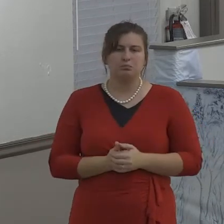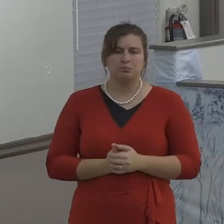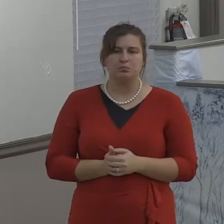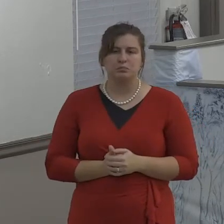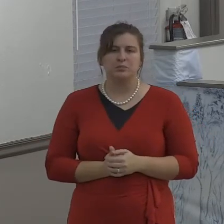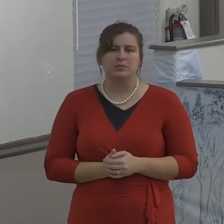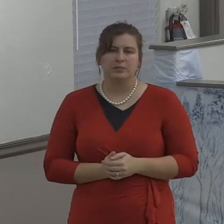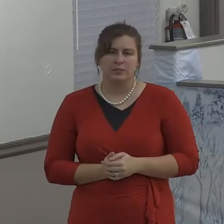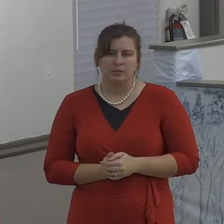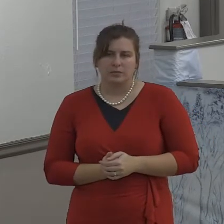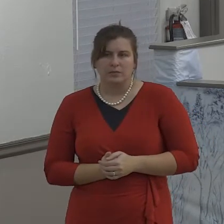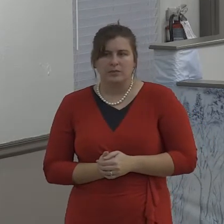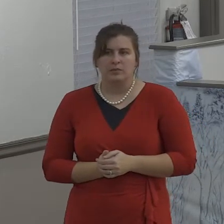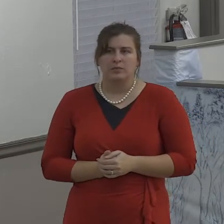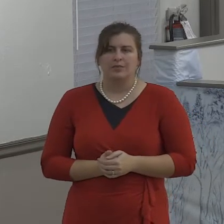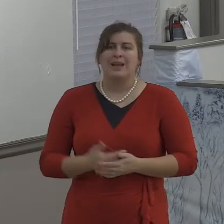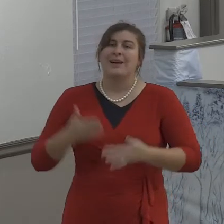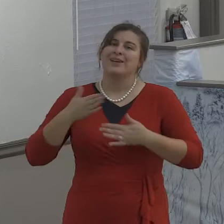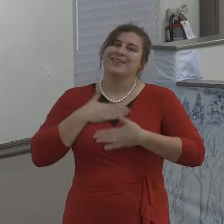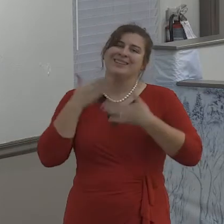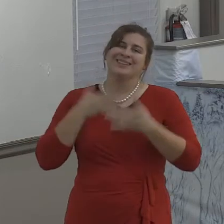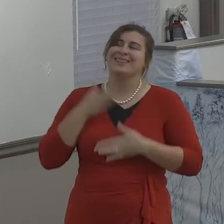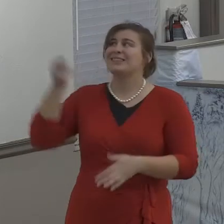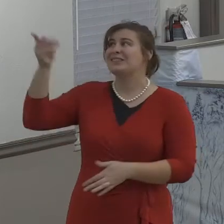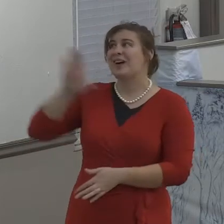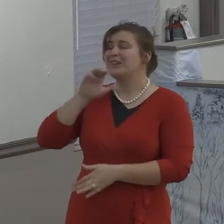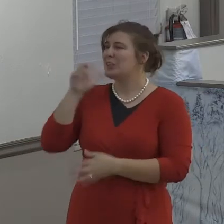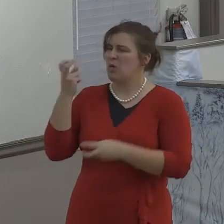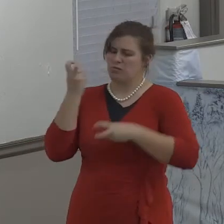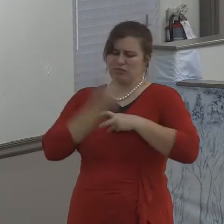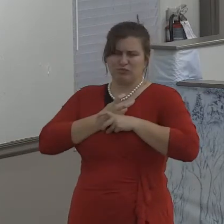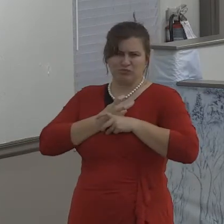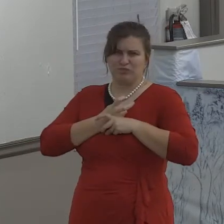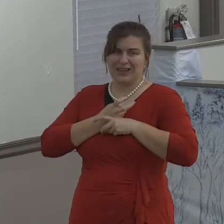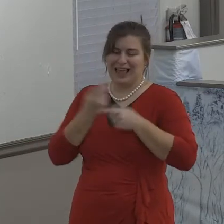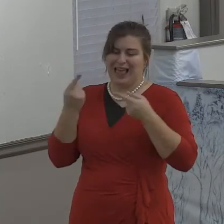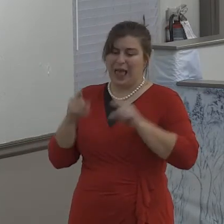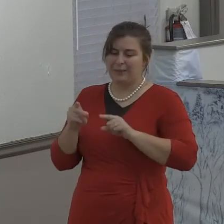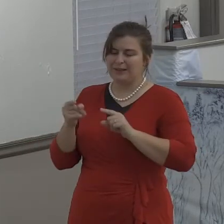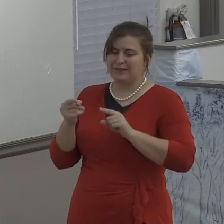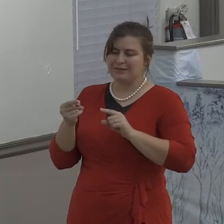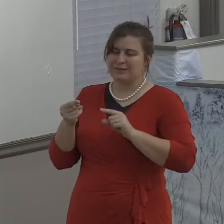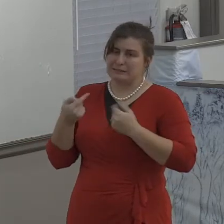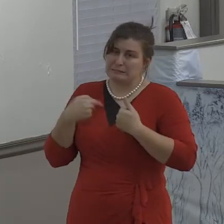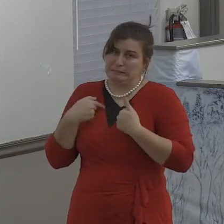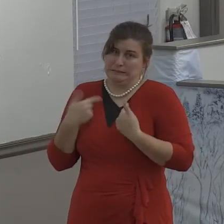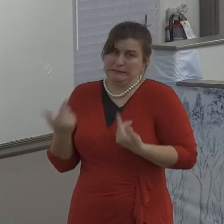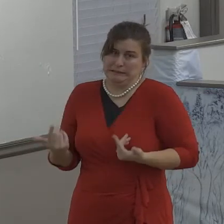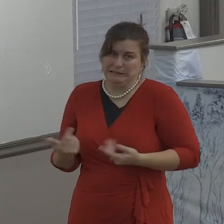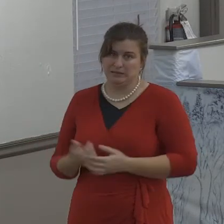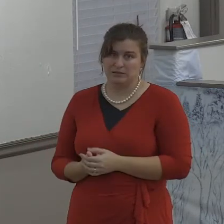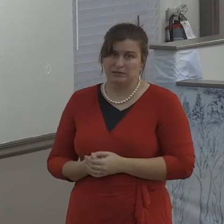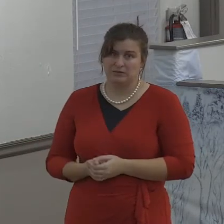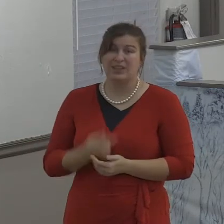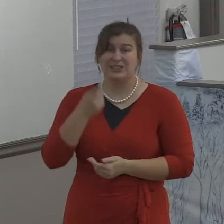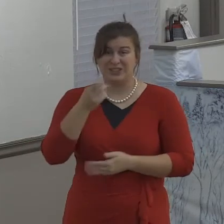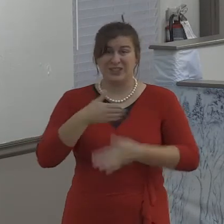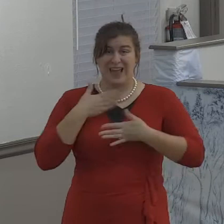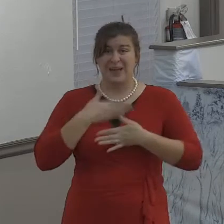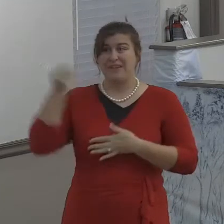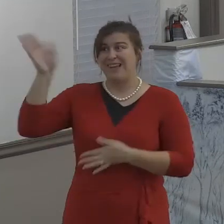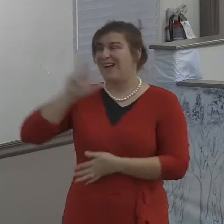his compassions fail not. They are new every morning. Great is thy faithfulness.